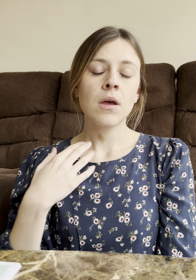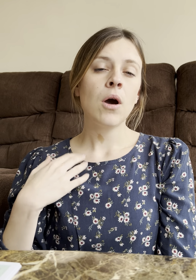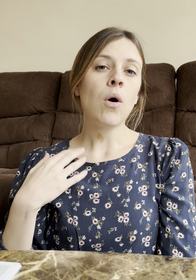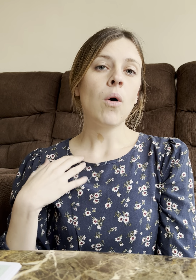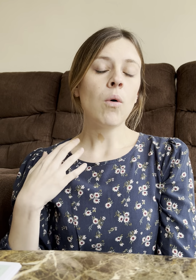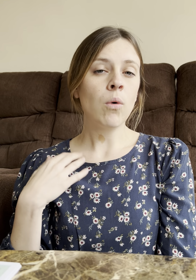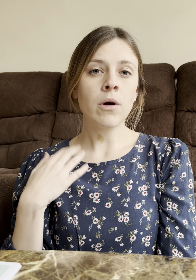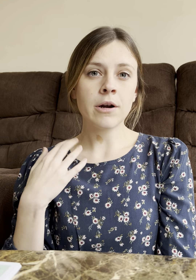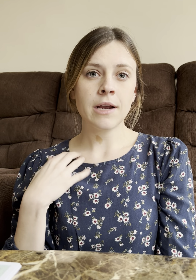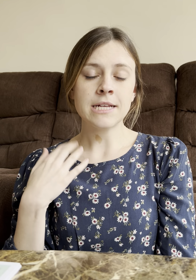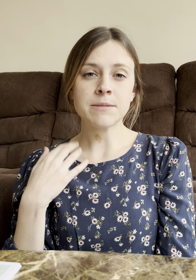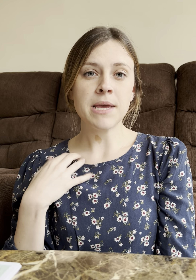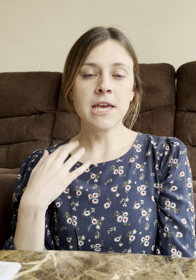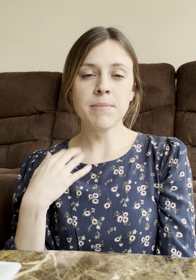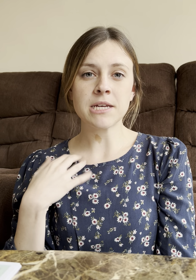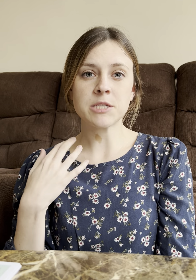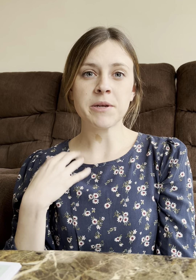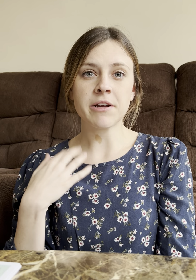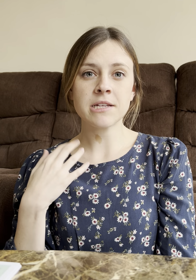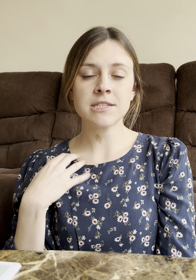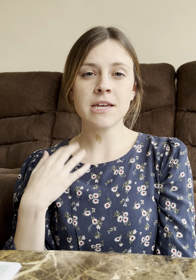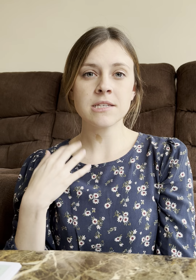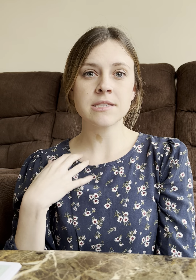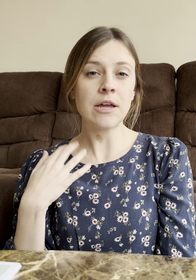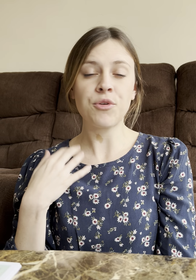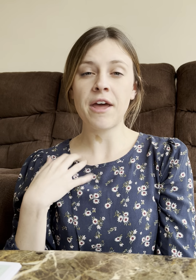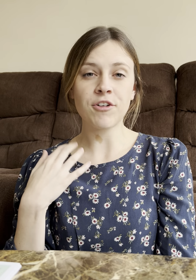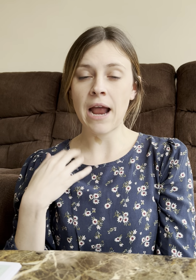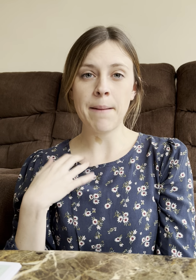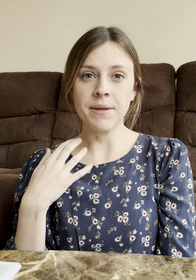Or it's making me experience things that'll never happen.